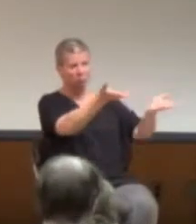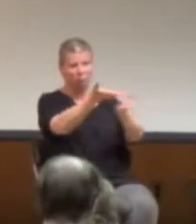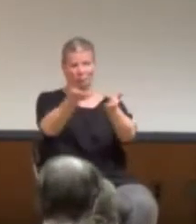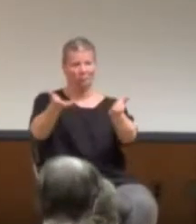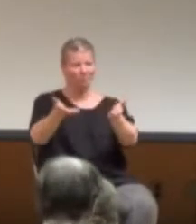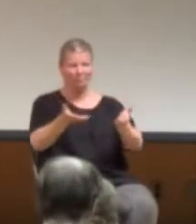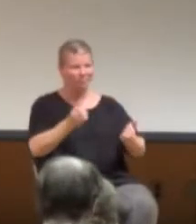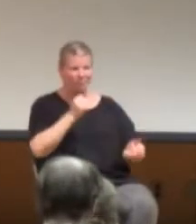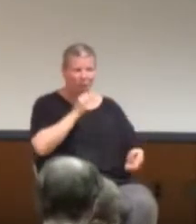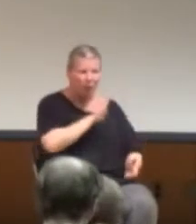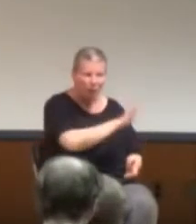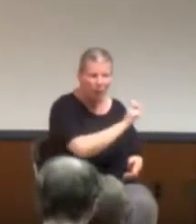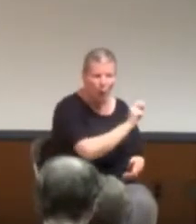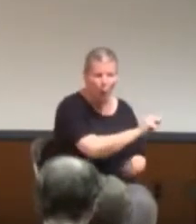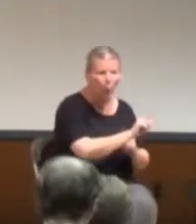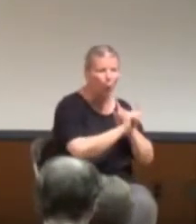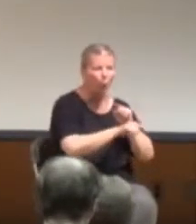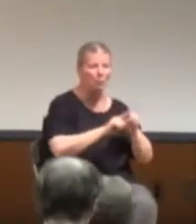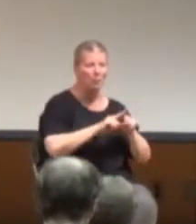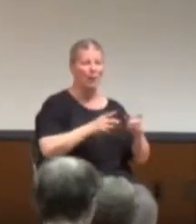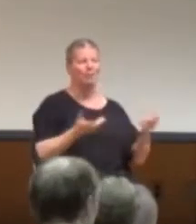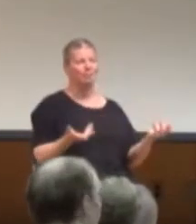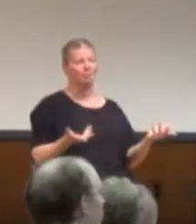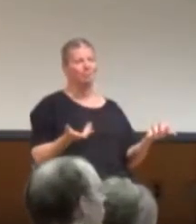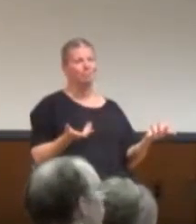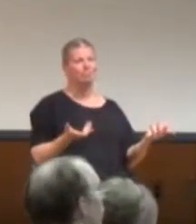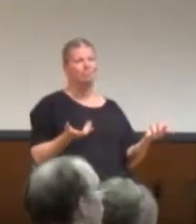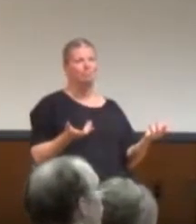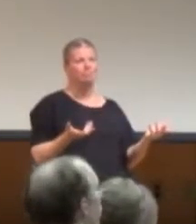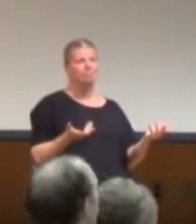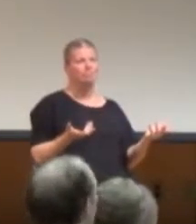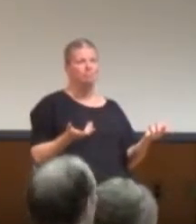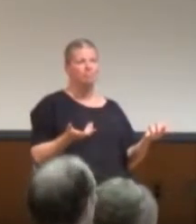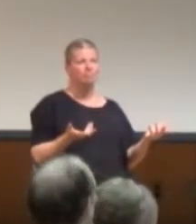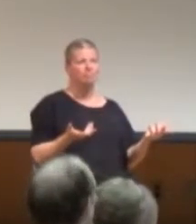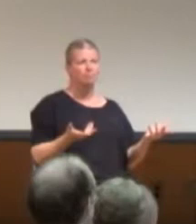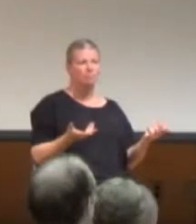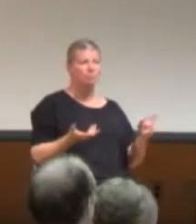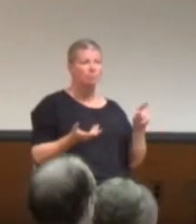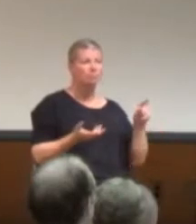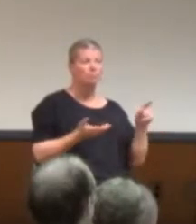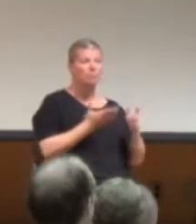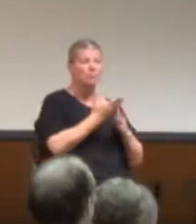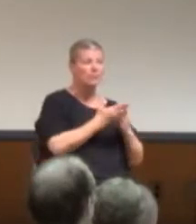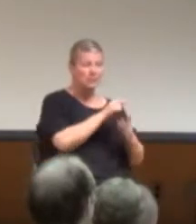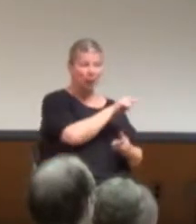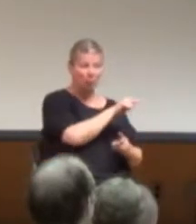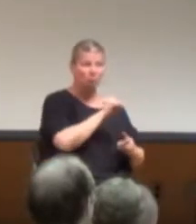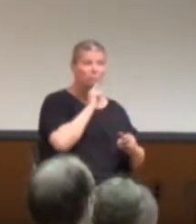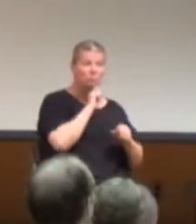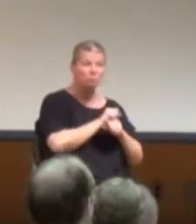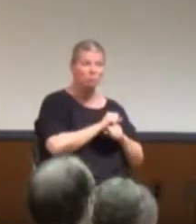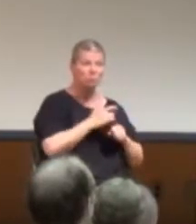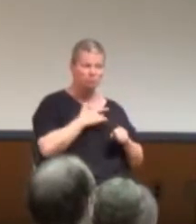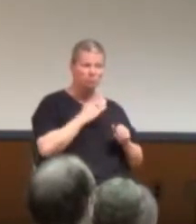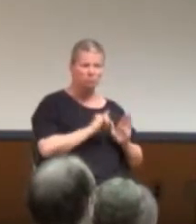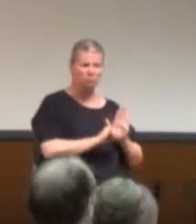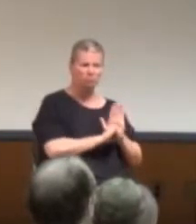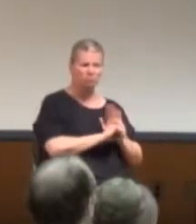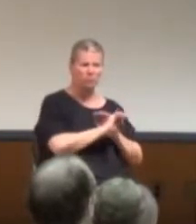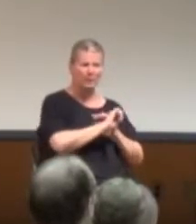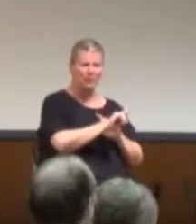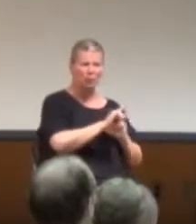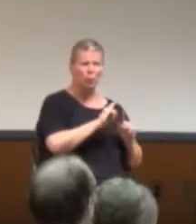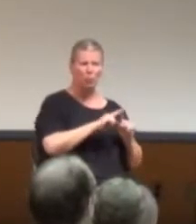it's, unfortunately, there's a loss of safety that some of them have, that more white